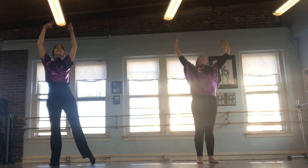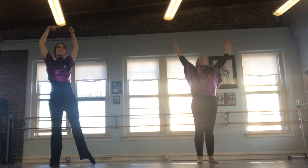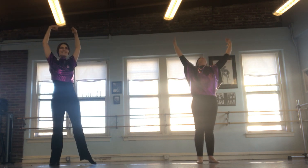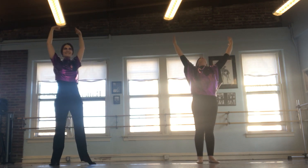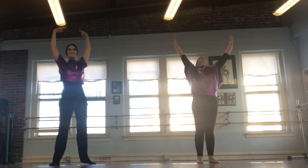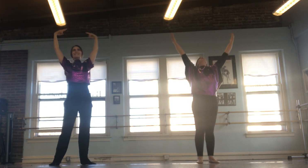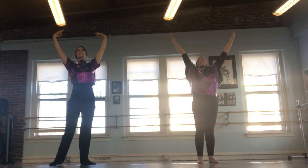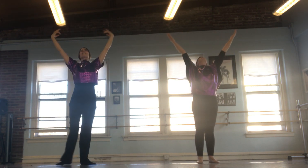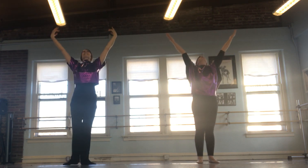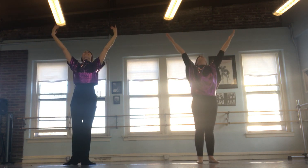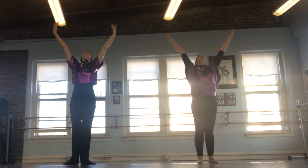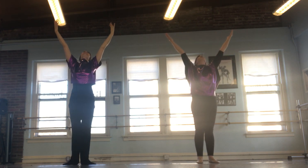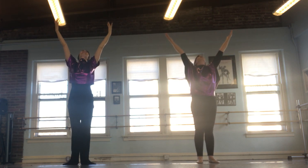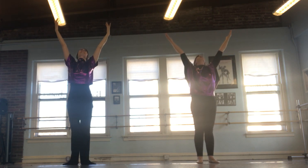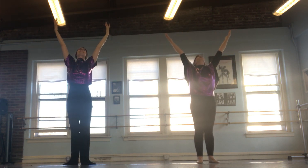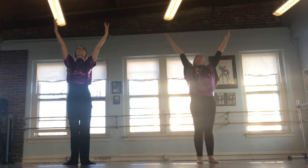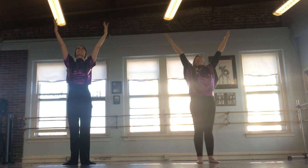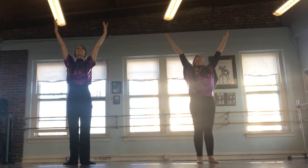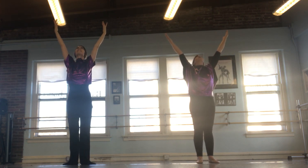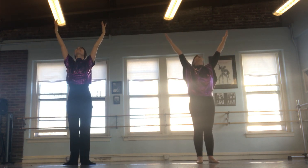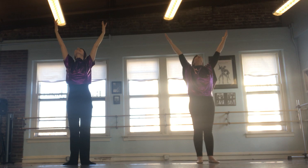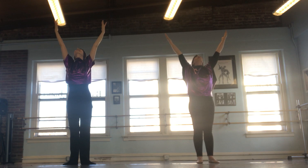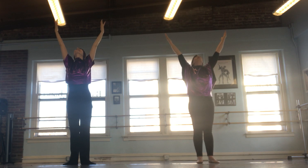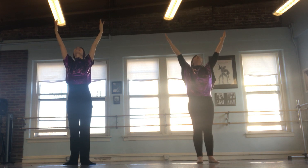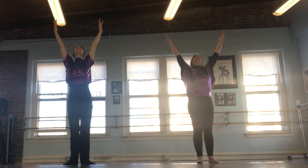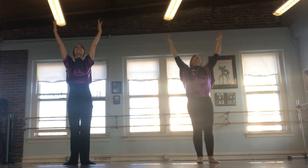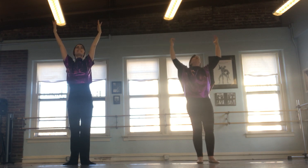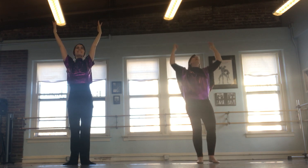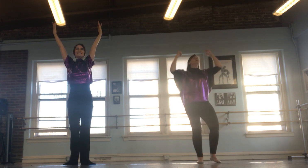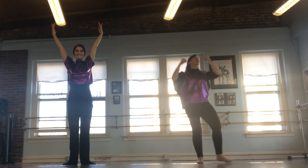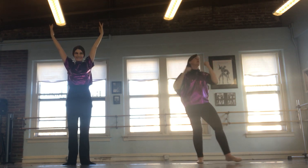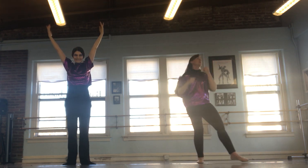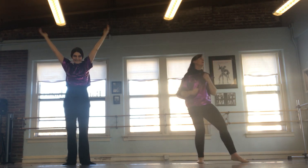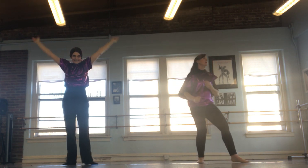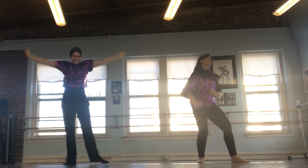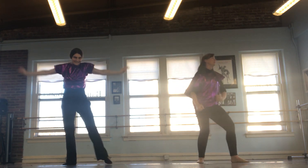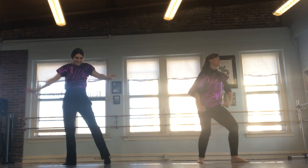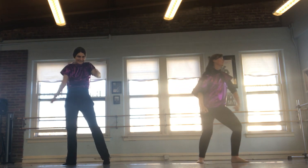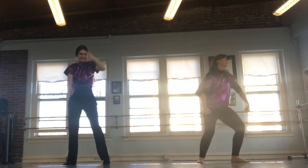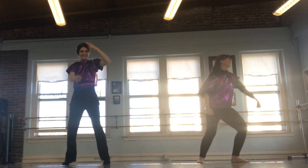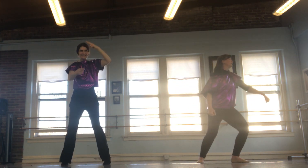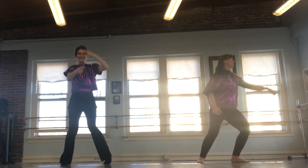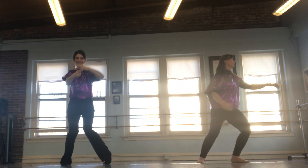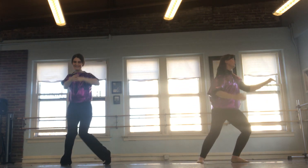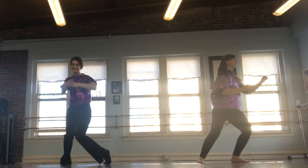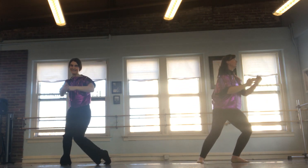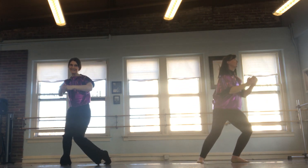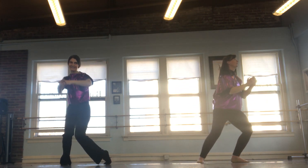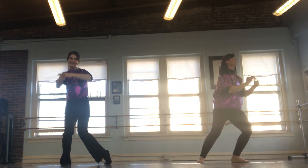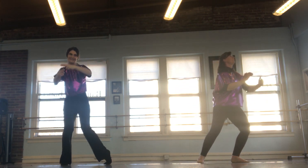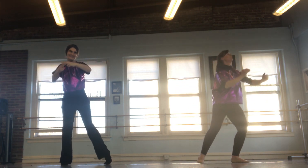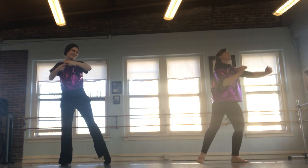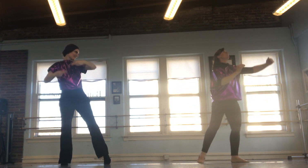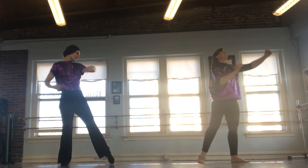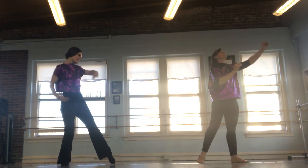I am a sinner. You are the name of the world